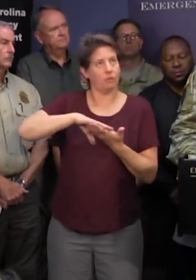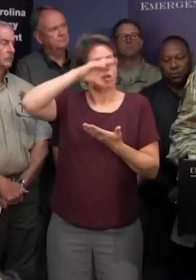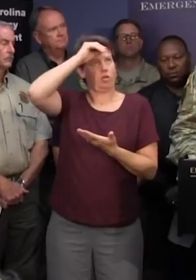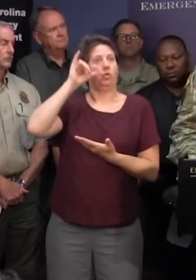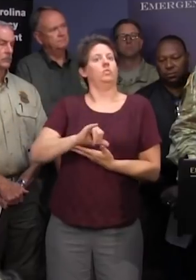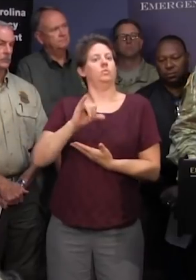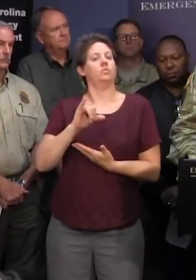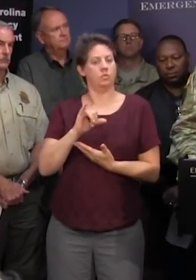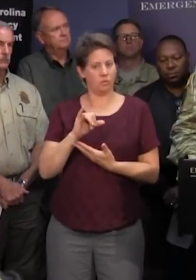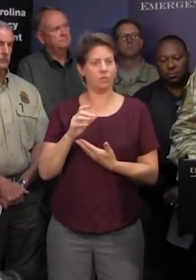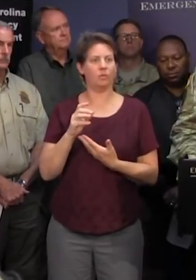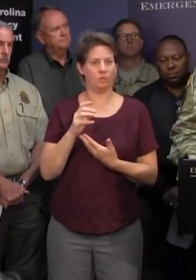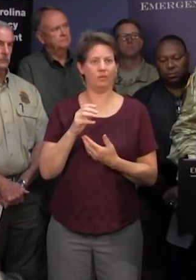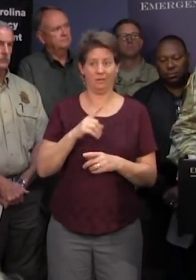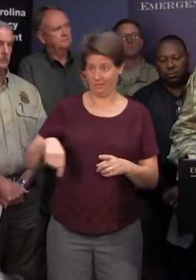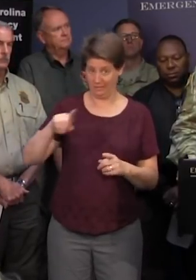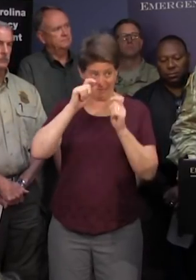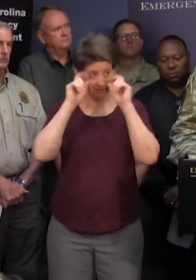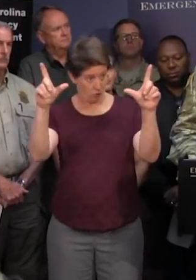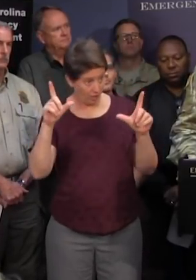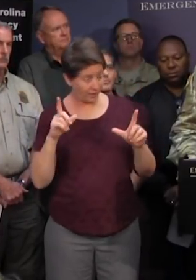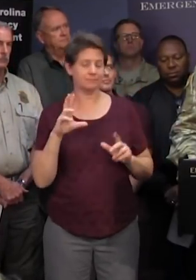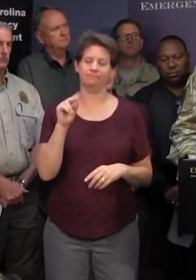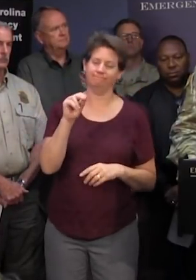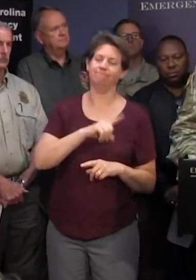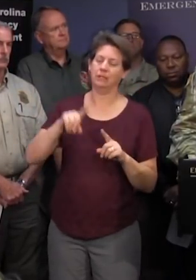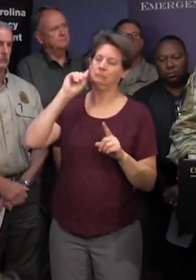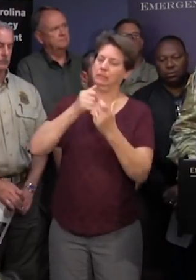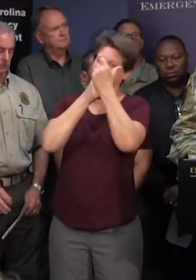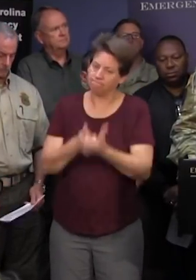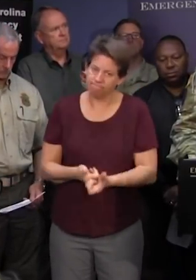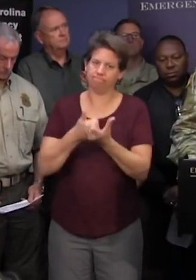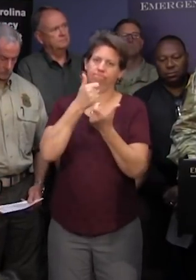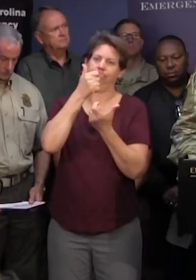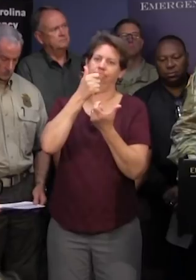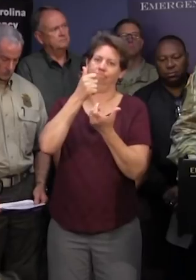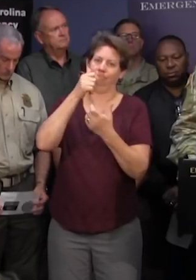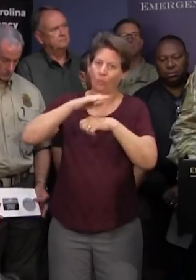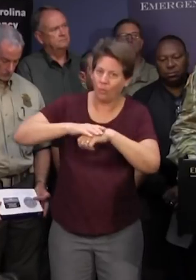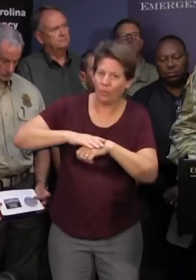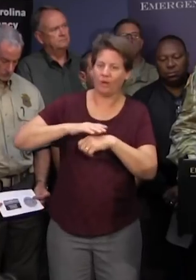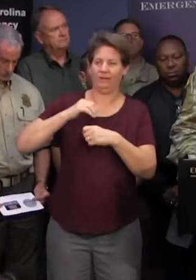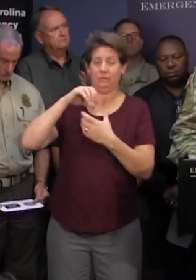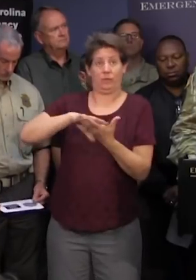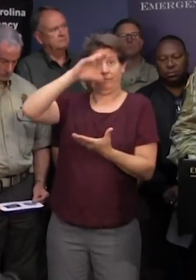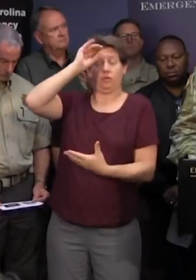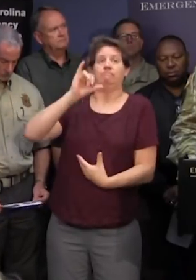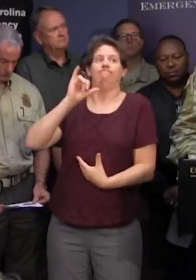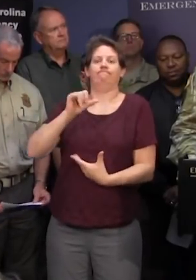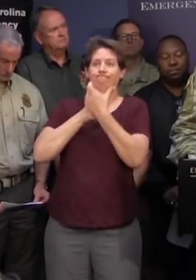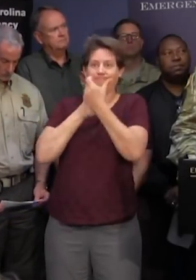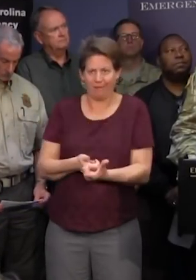lot and not much will surprise us here as long as we heed the warnings and the lessons that we've learned before and uh... in the end team